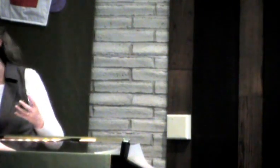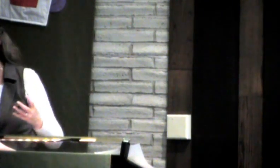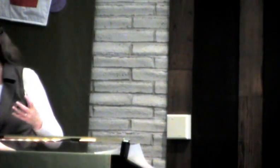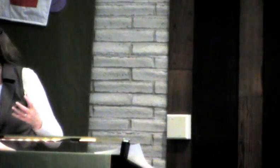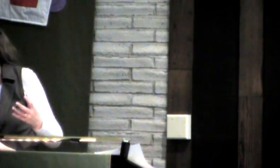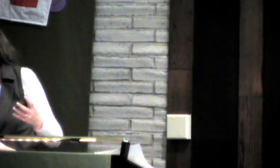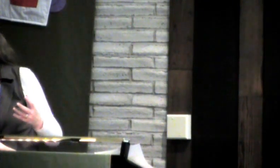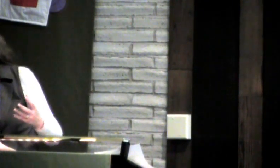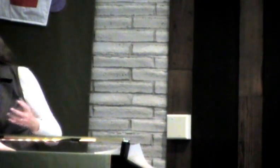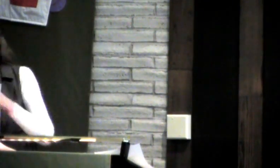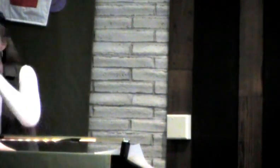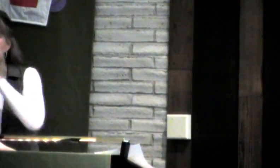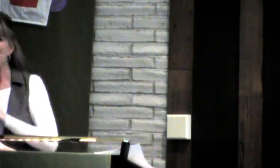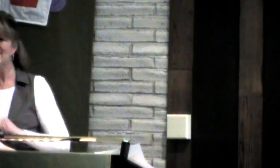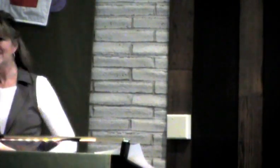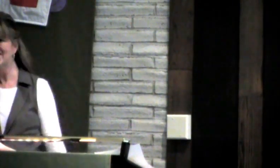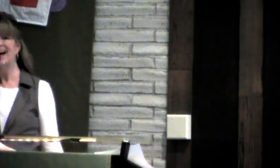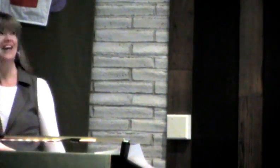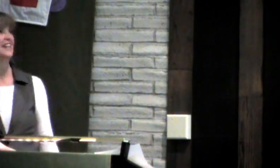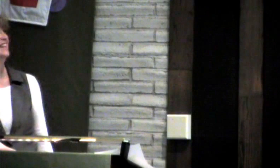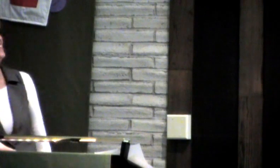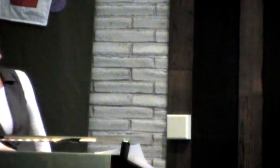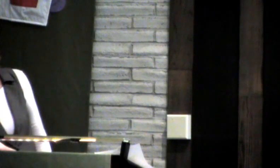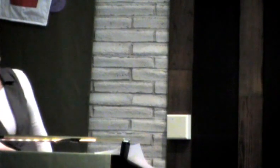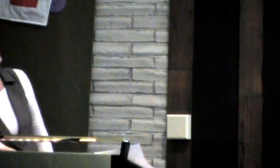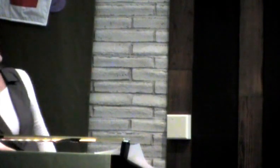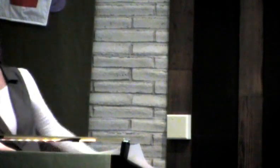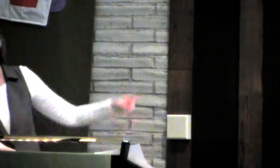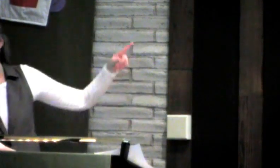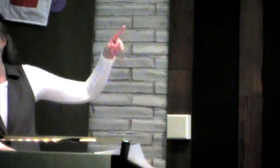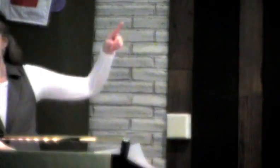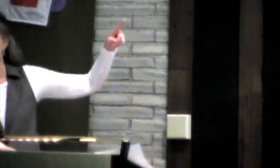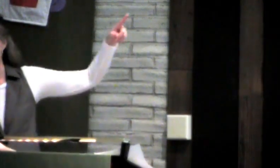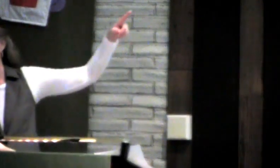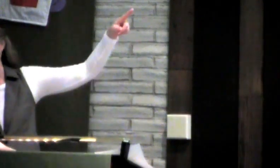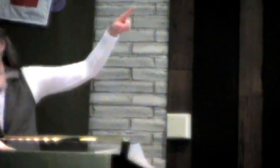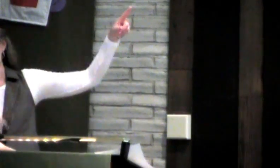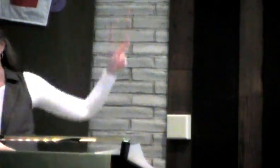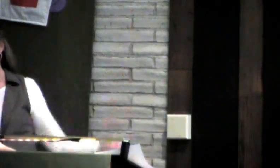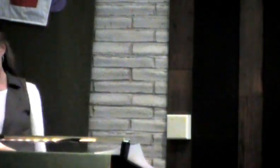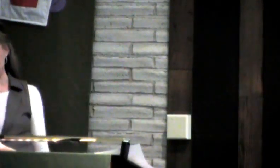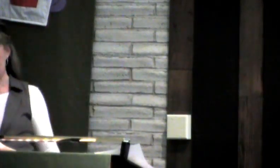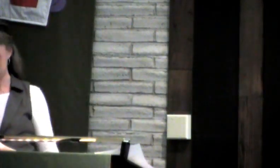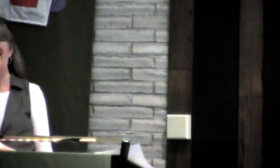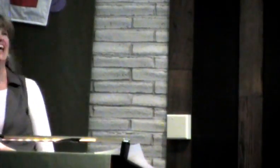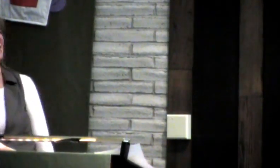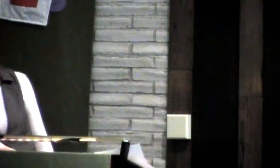Look at this one with a big old long beard. Very wise. And here's a blue-eyed God.